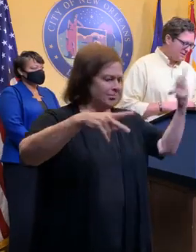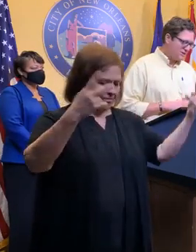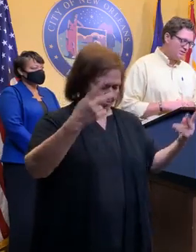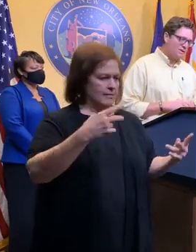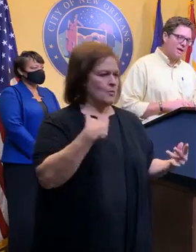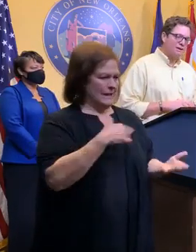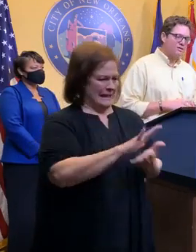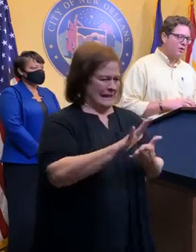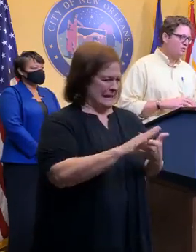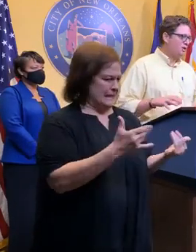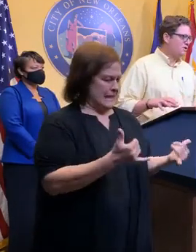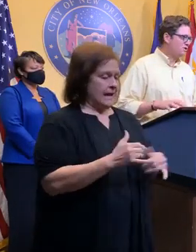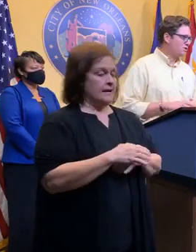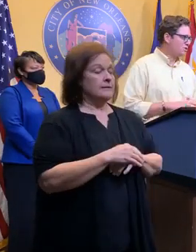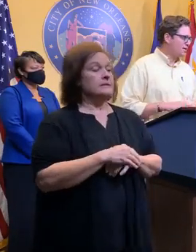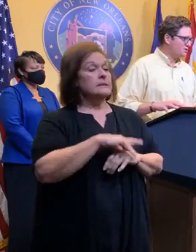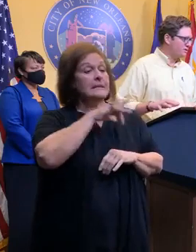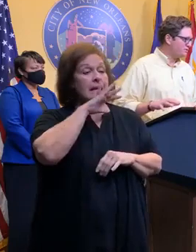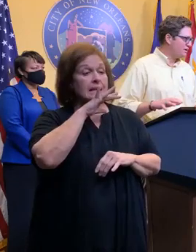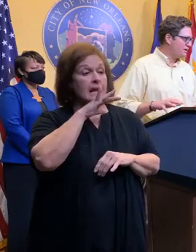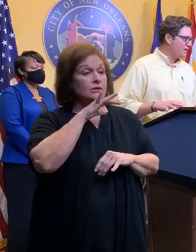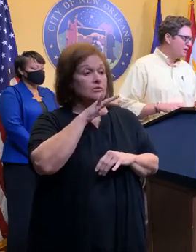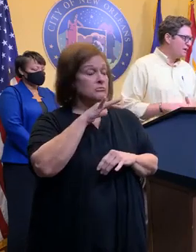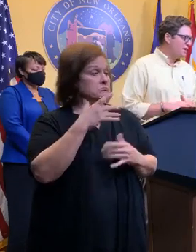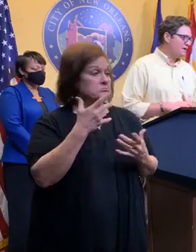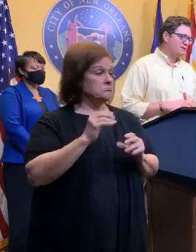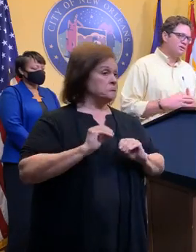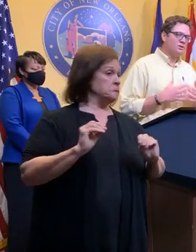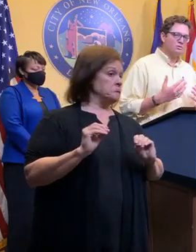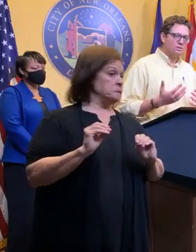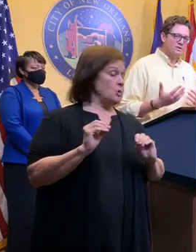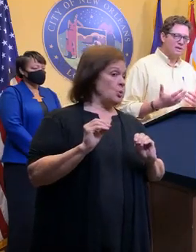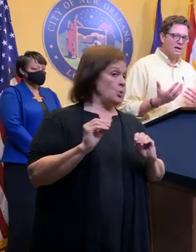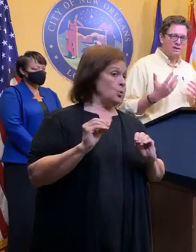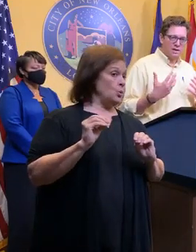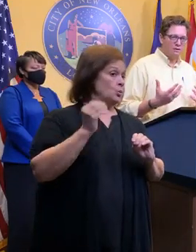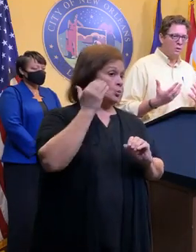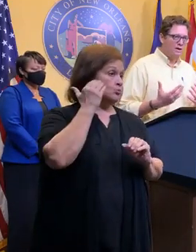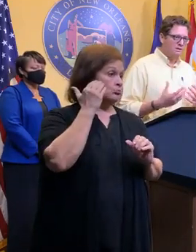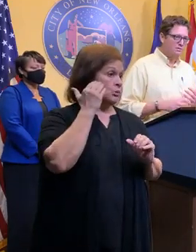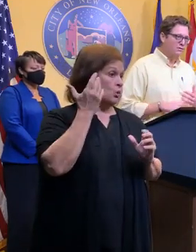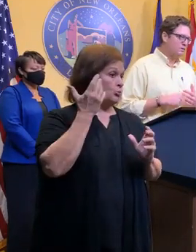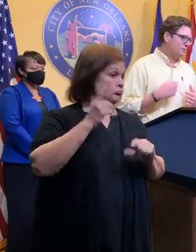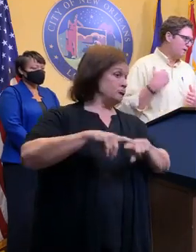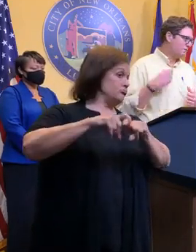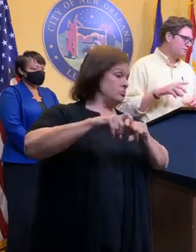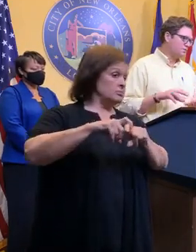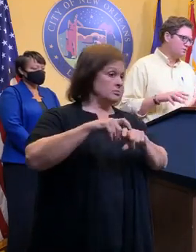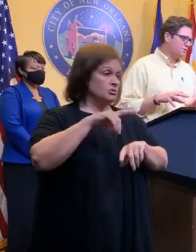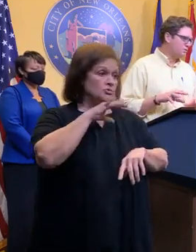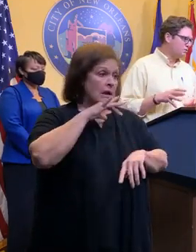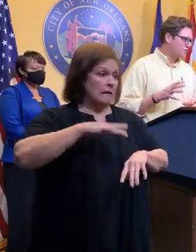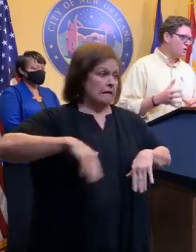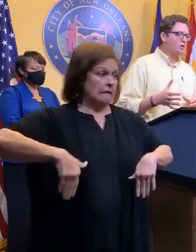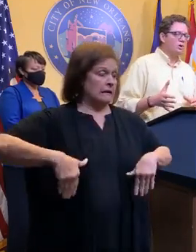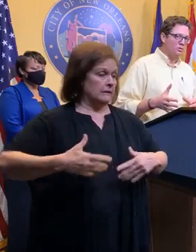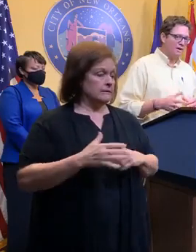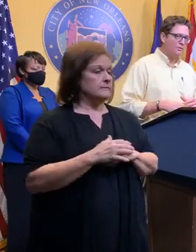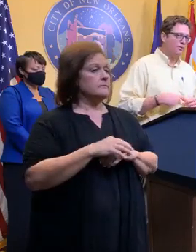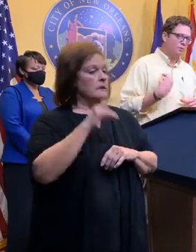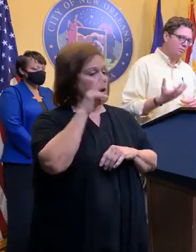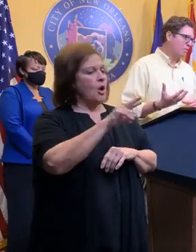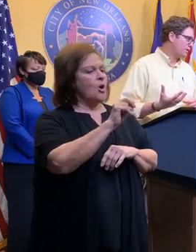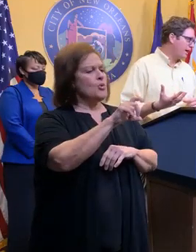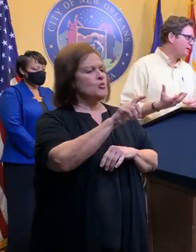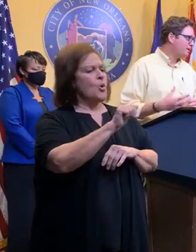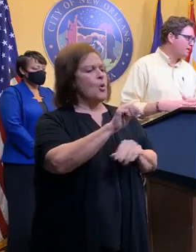On the sanitation side, no changes to trash delivery until we say otherwise. Go to